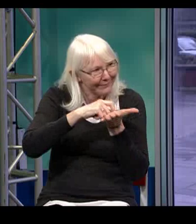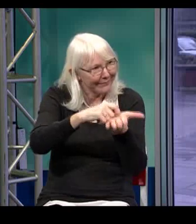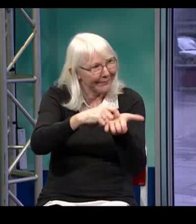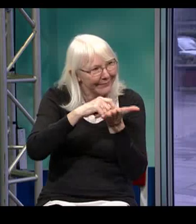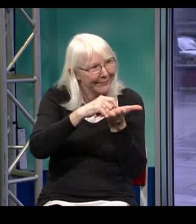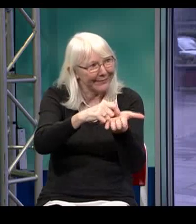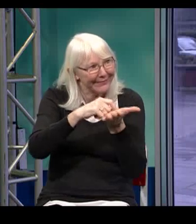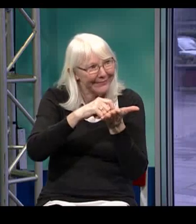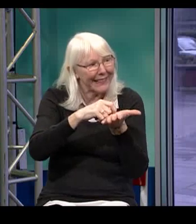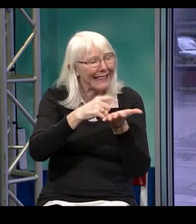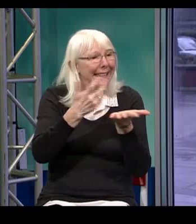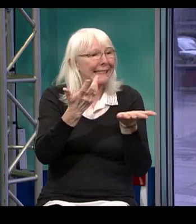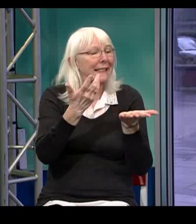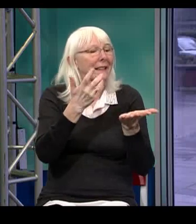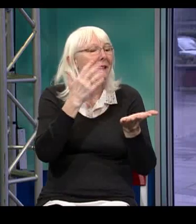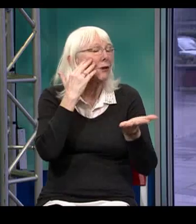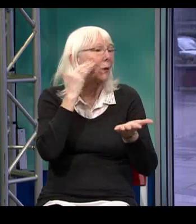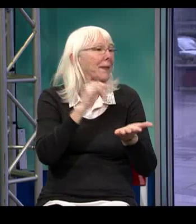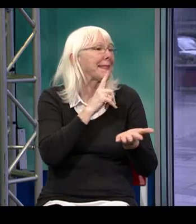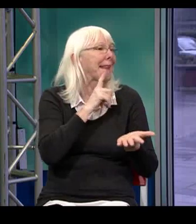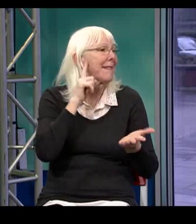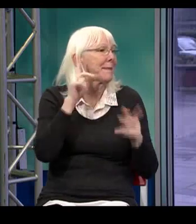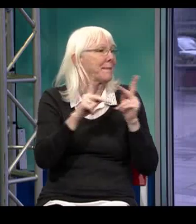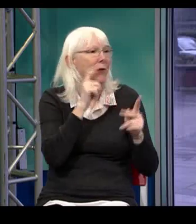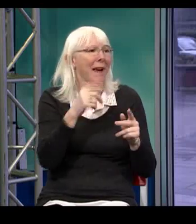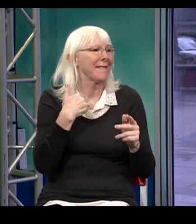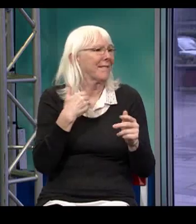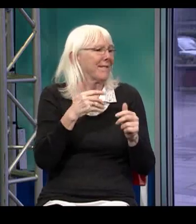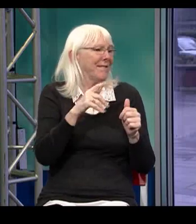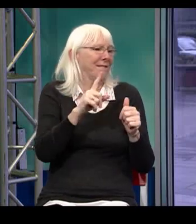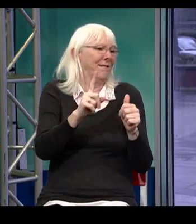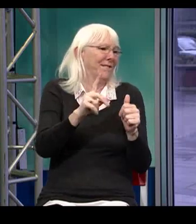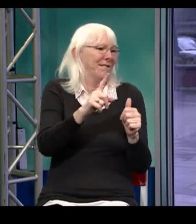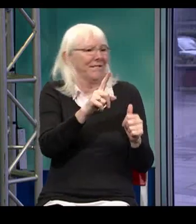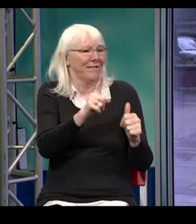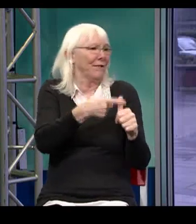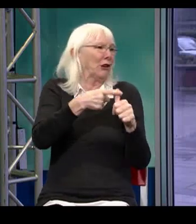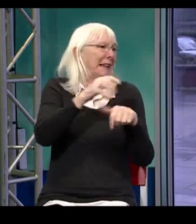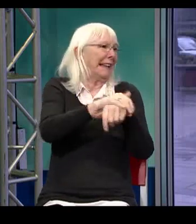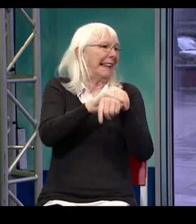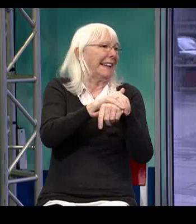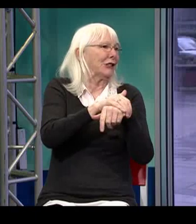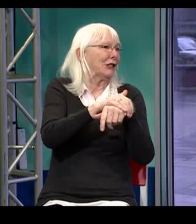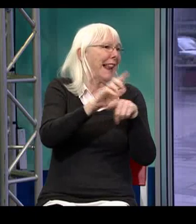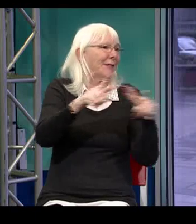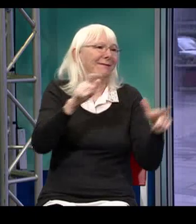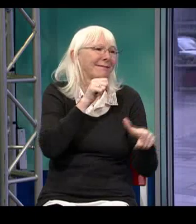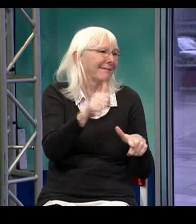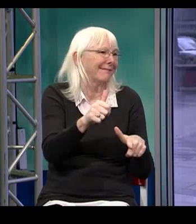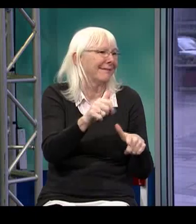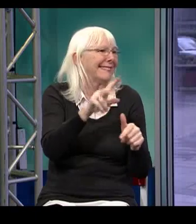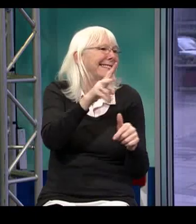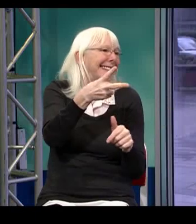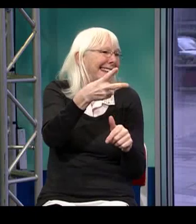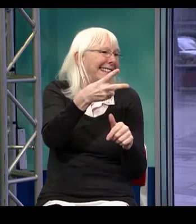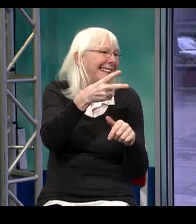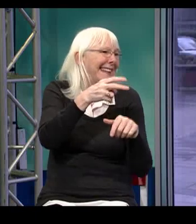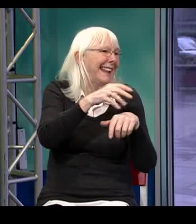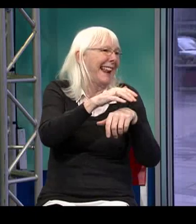experiencing, but they'd have to use English to write back and forth. And it wasn't sufficient for me to express what was really wrong with them. You know, being